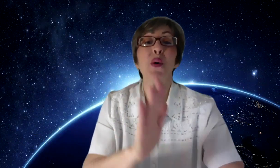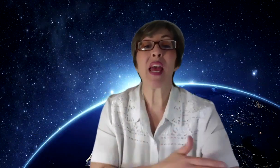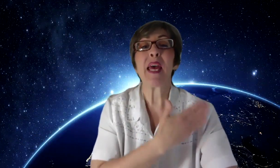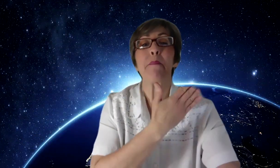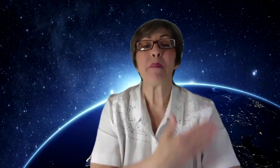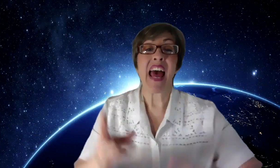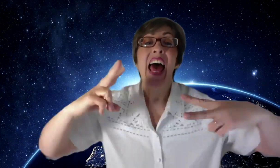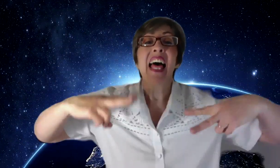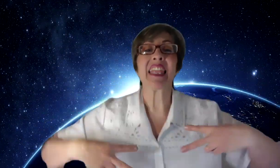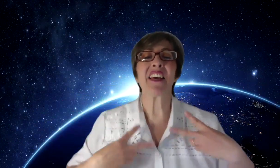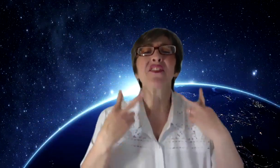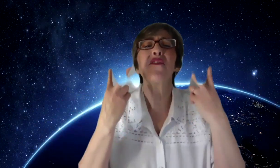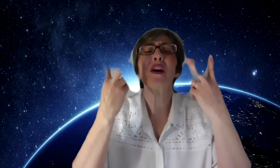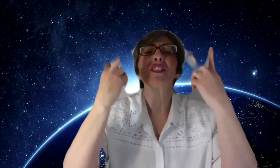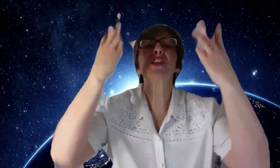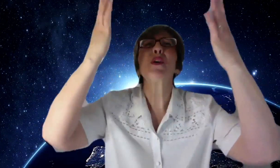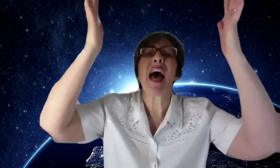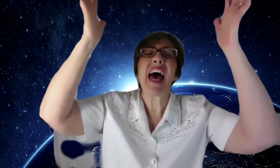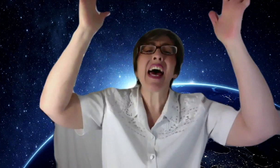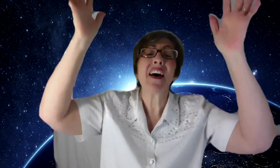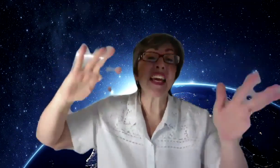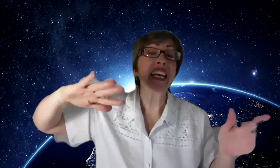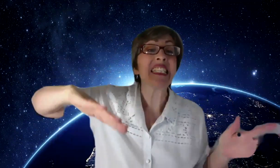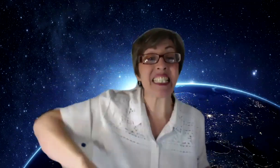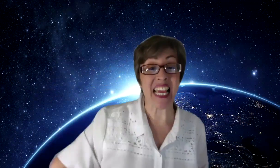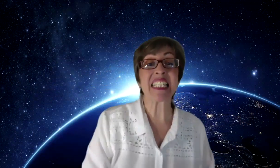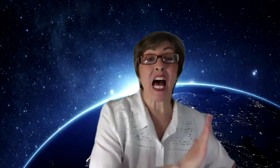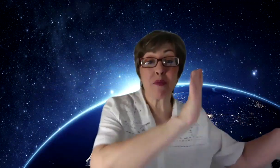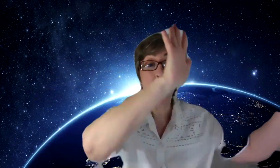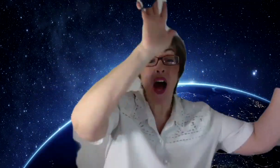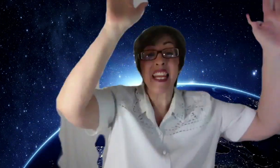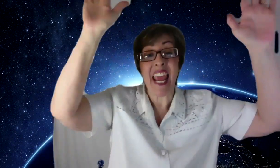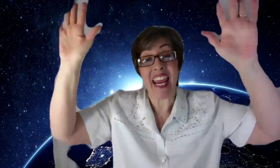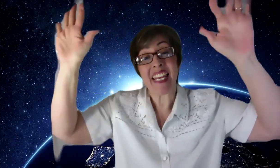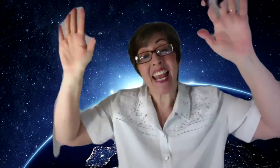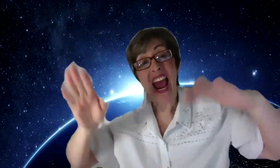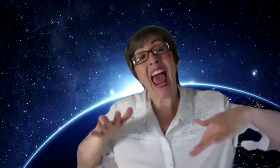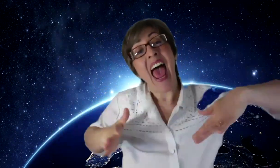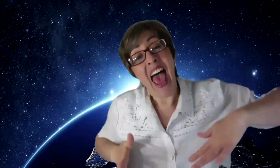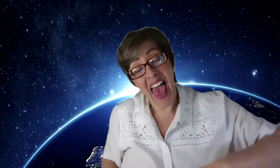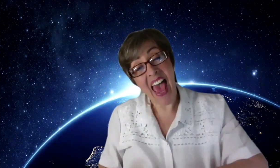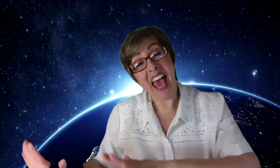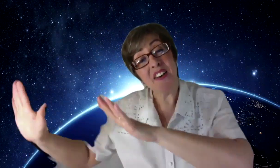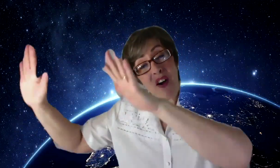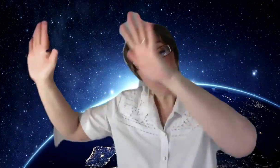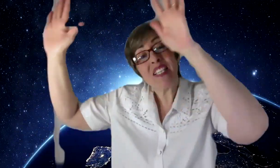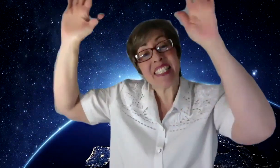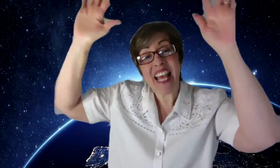to Him, lift your voice to heaven, sing Psalm 28 and verse